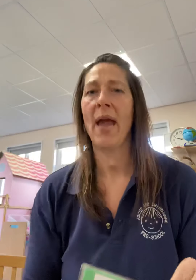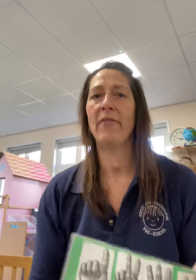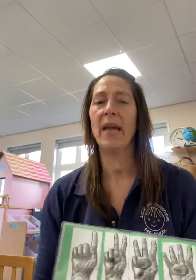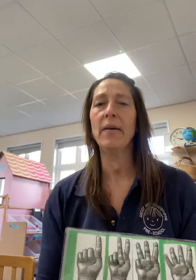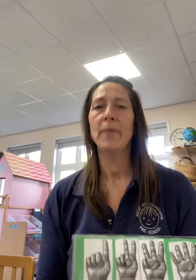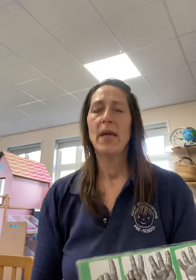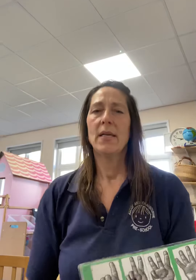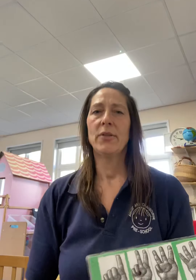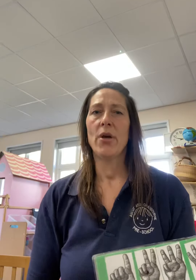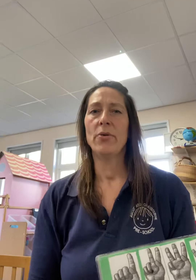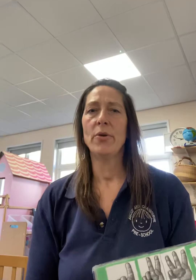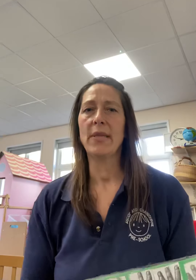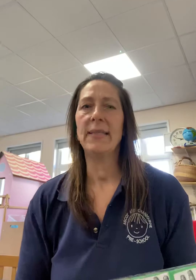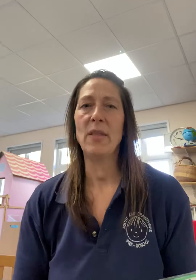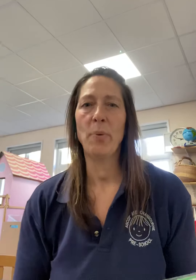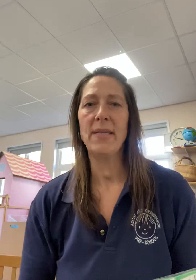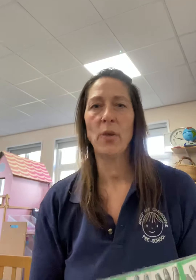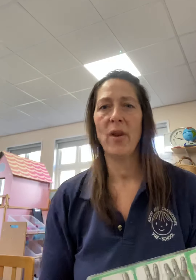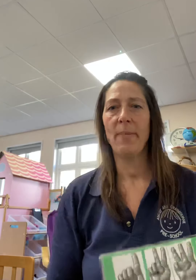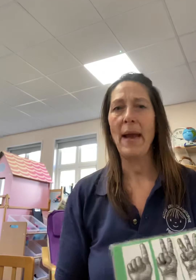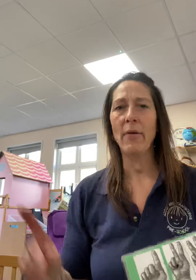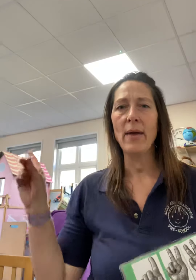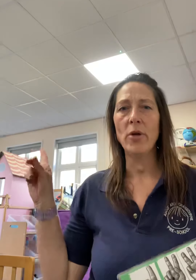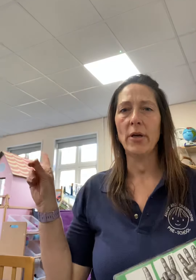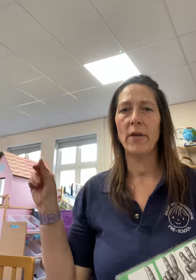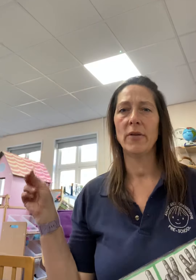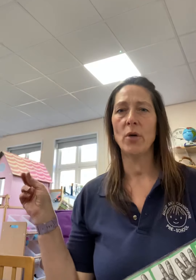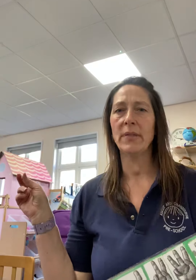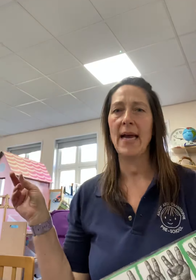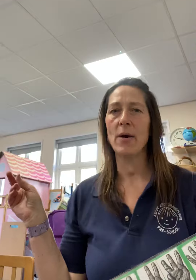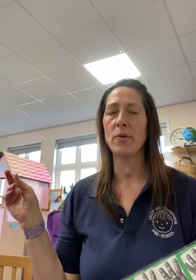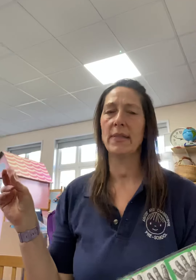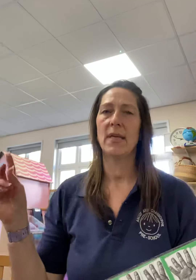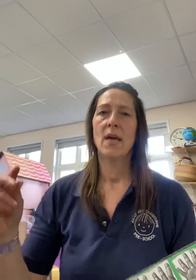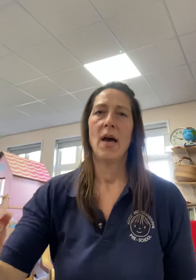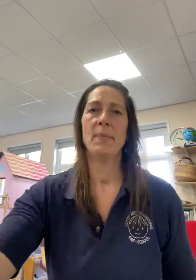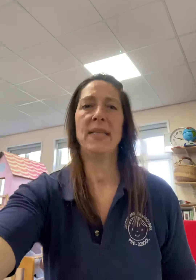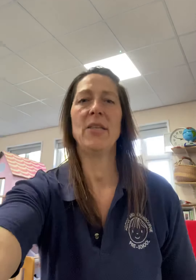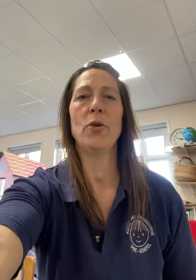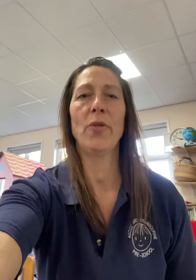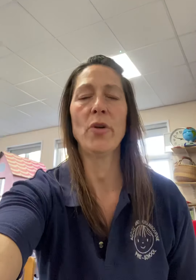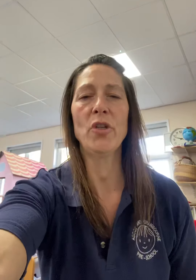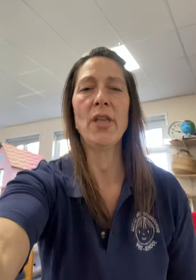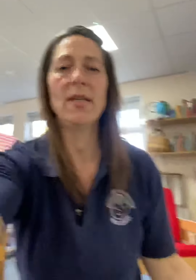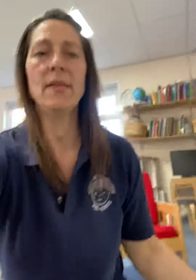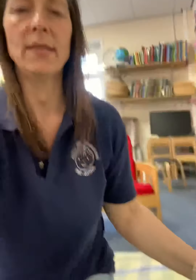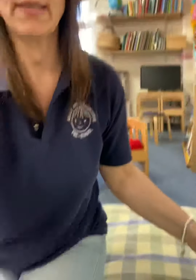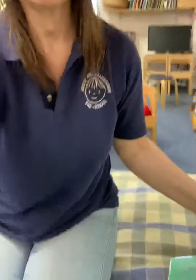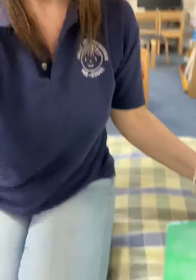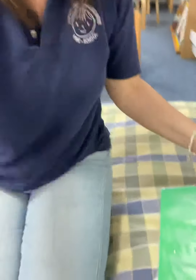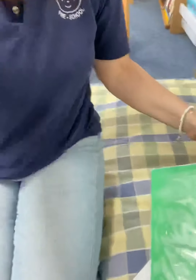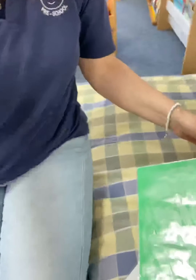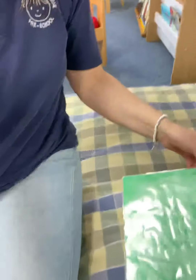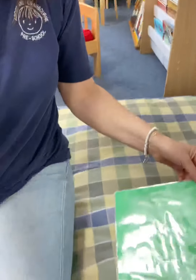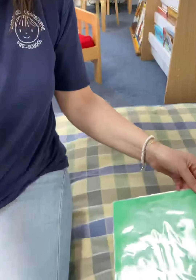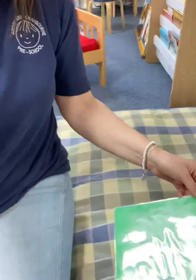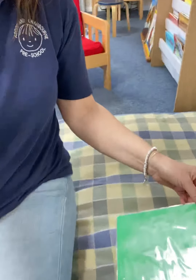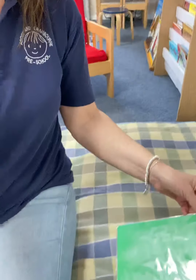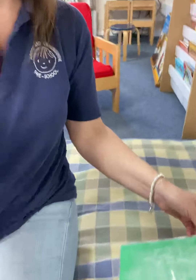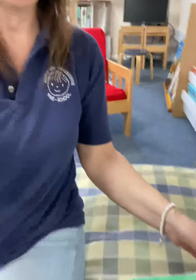area so you can see the preschool in the background. Look, the doll's house. I'm sitting on the cushions. Mrs. Hannah has got